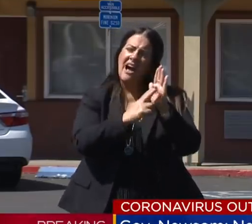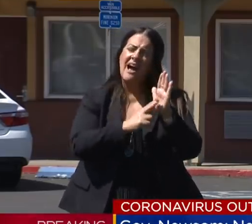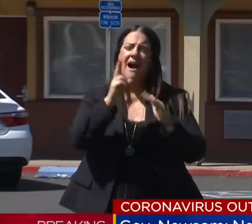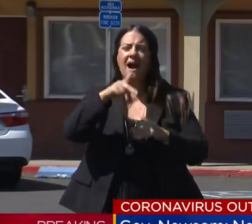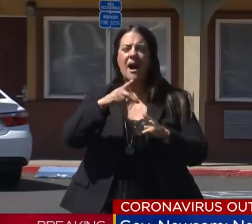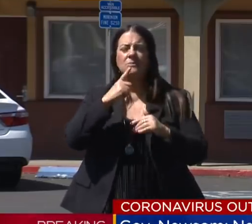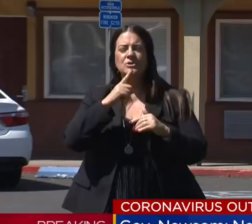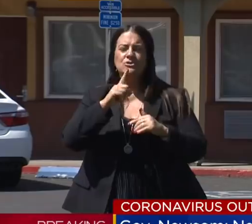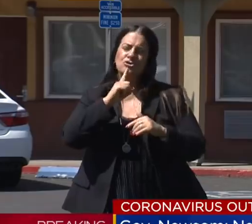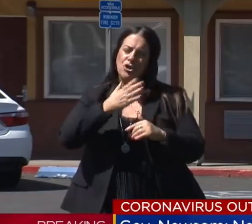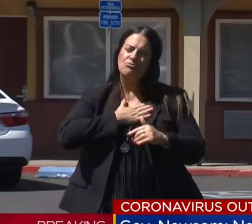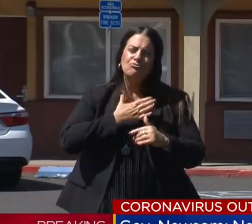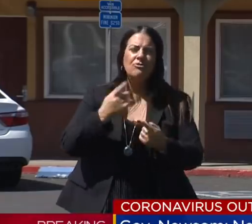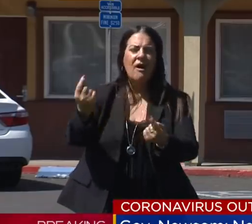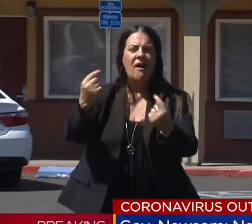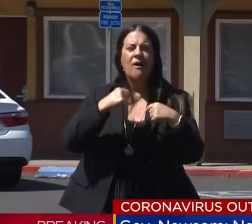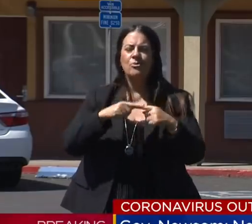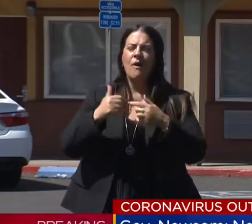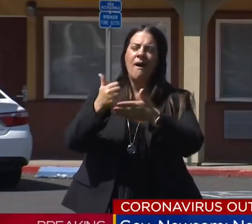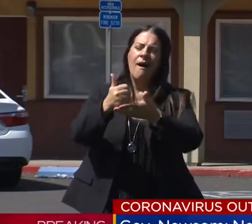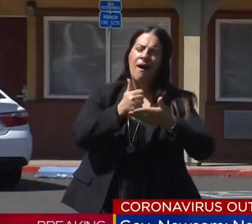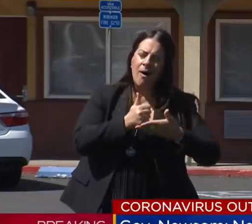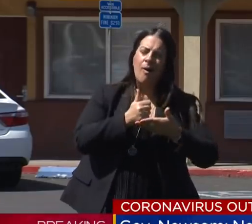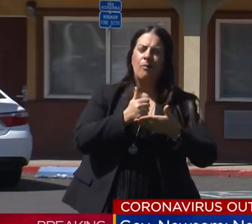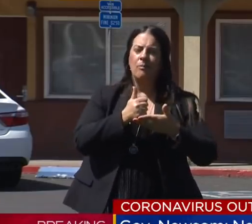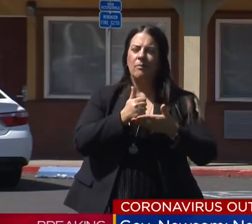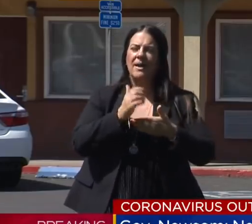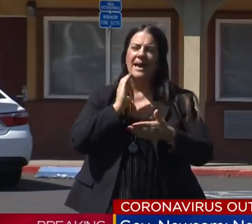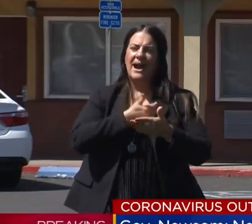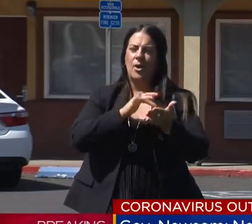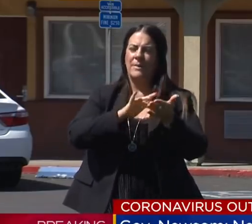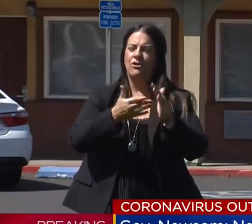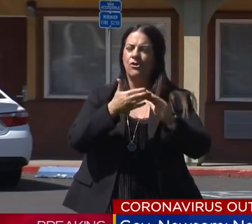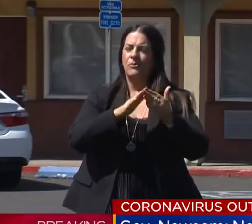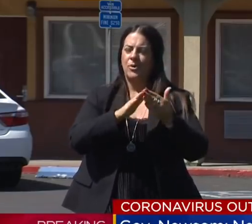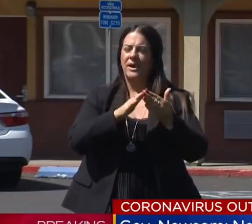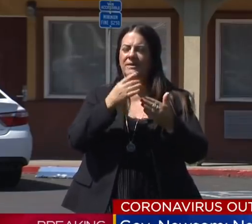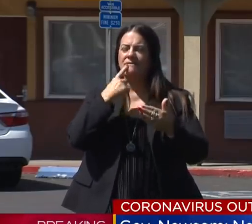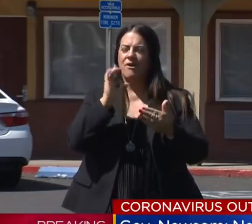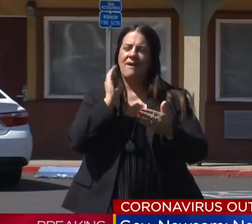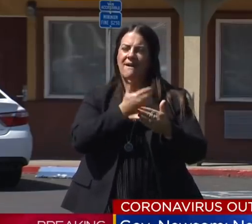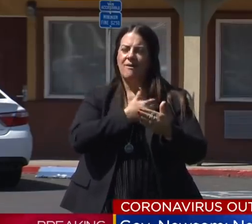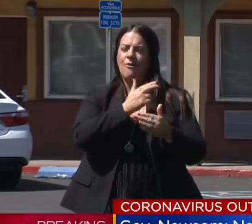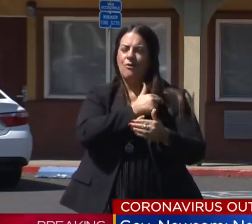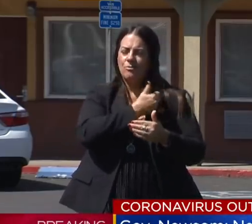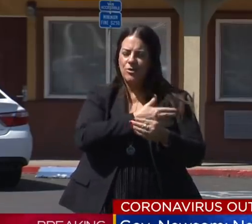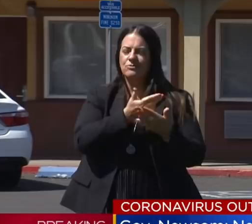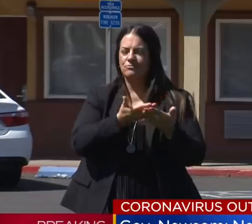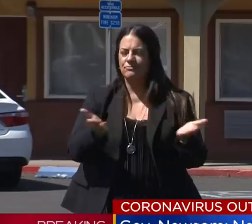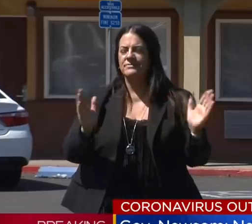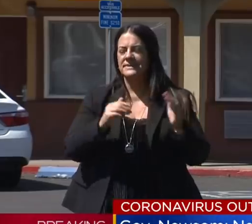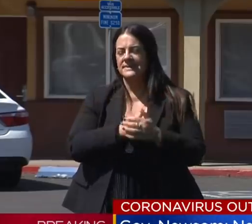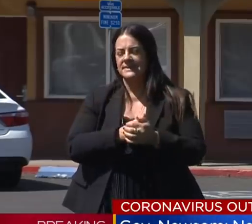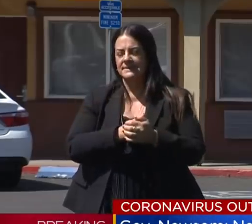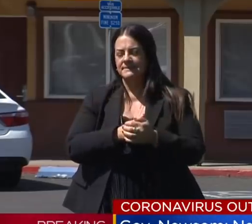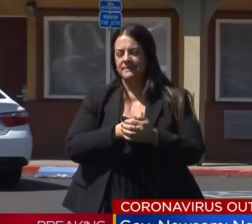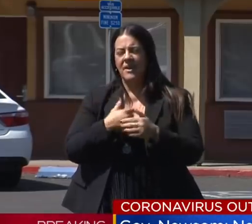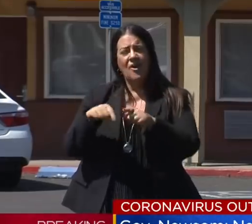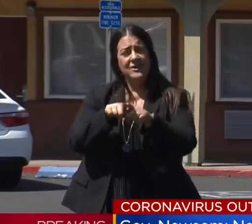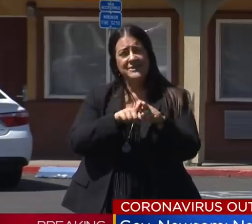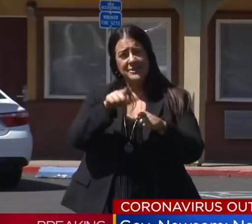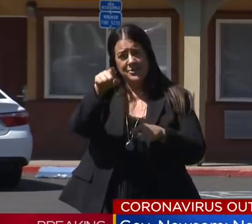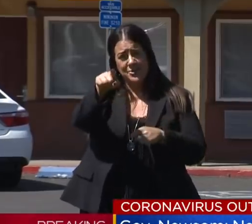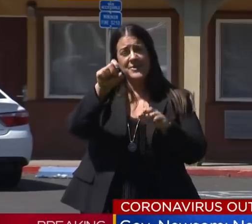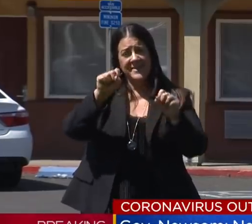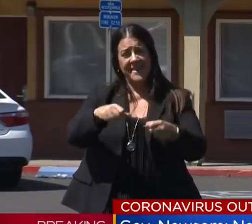all those individuals as well. And before I open up to questions, I just want to remind people you can help as well as